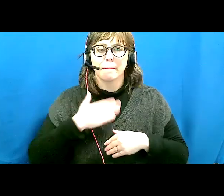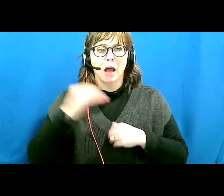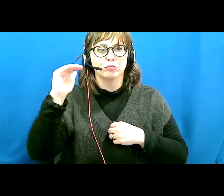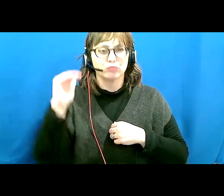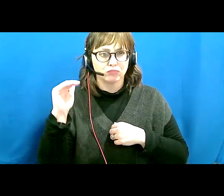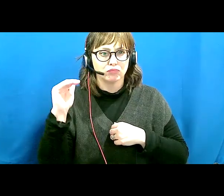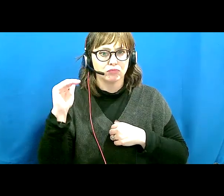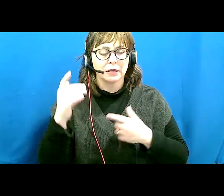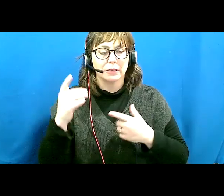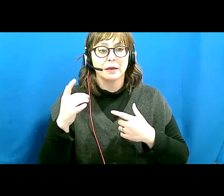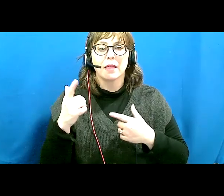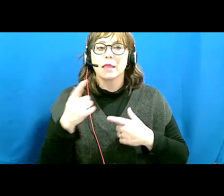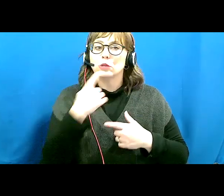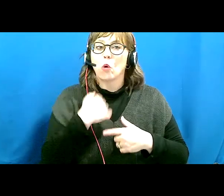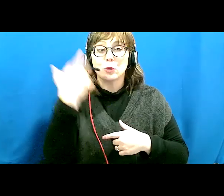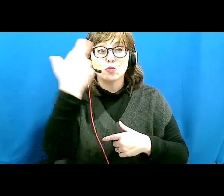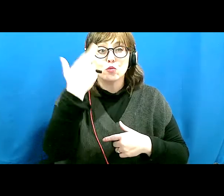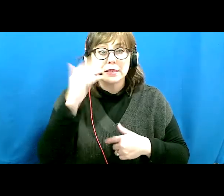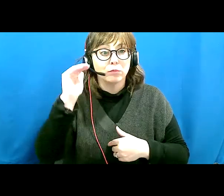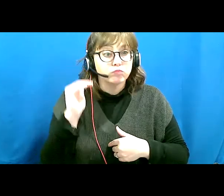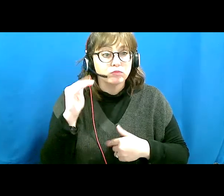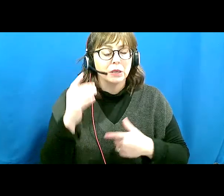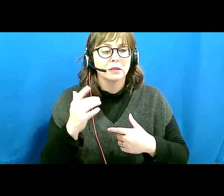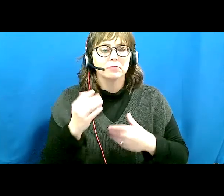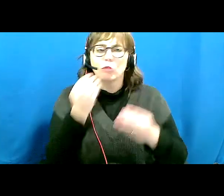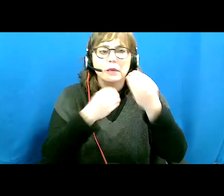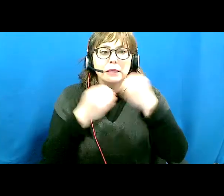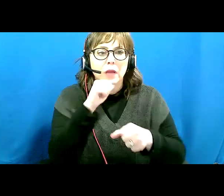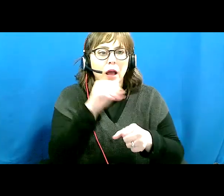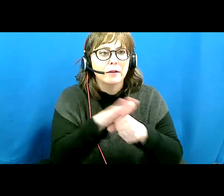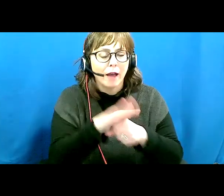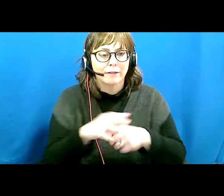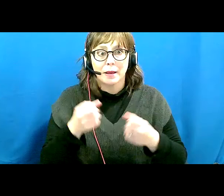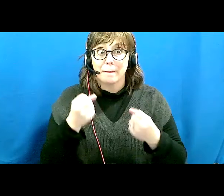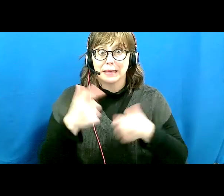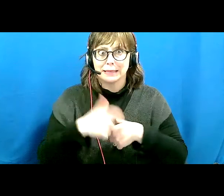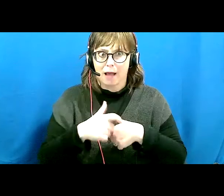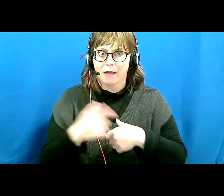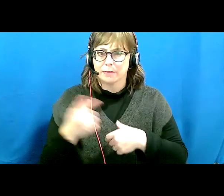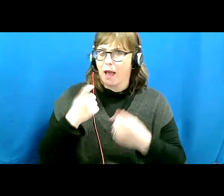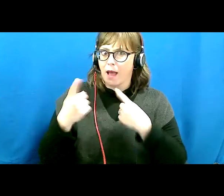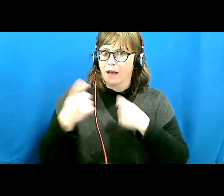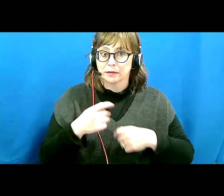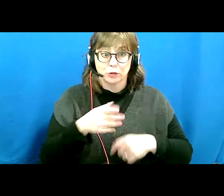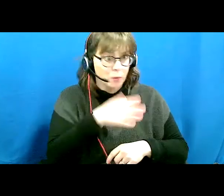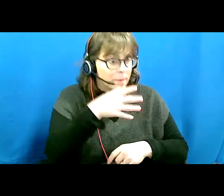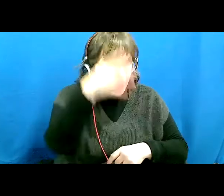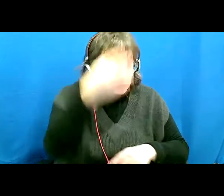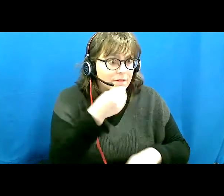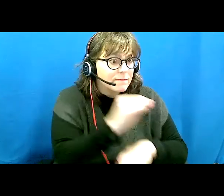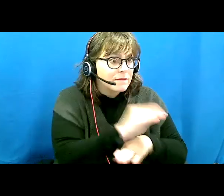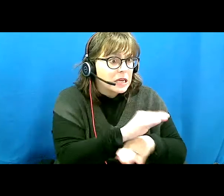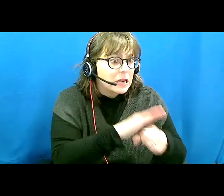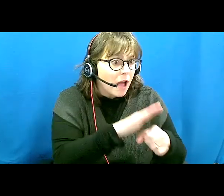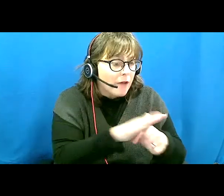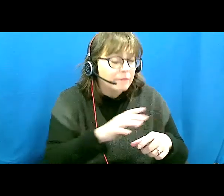result of malnutrition. I have been asked on several occasions whether or not my parents have fed me enough as a child, implying